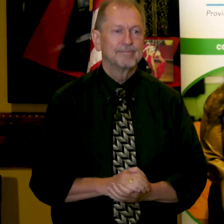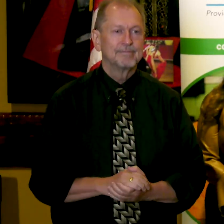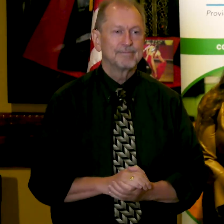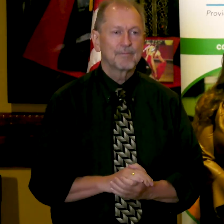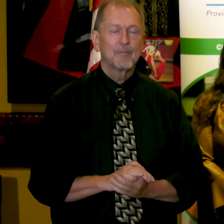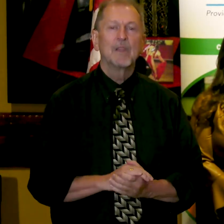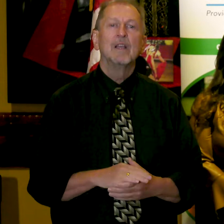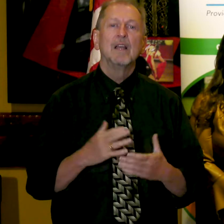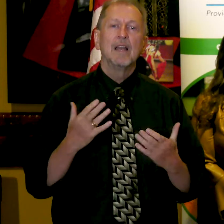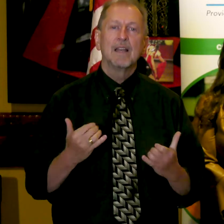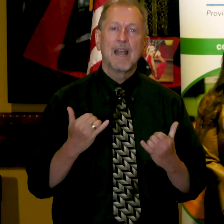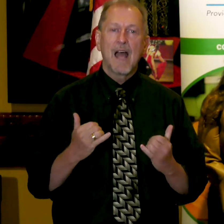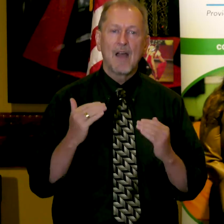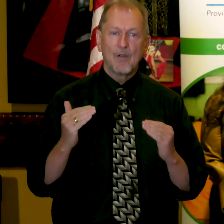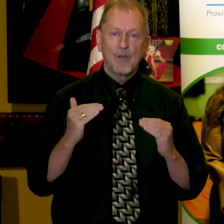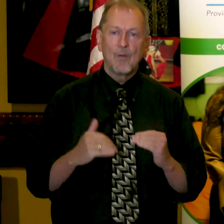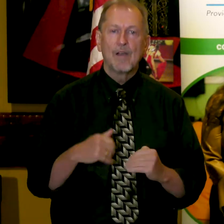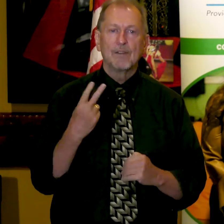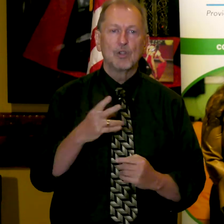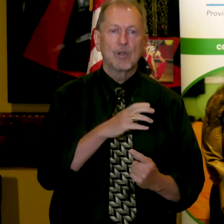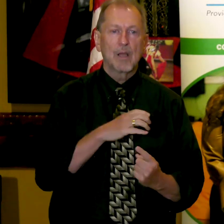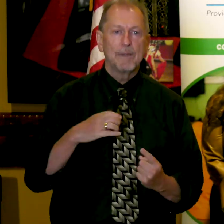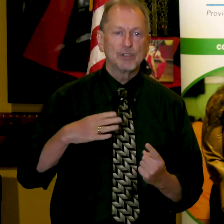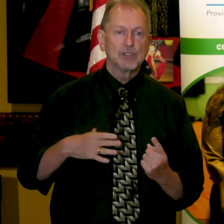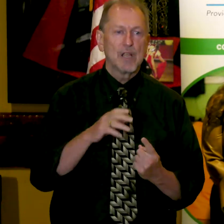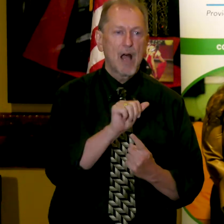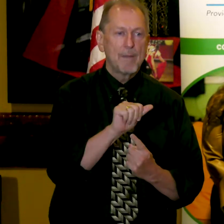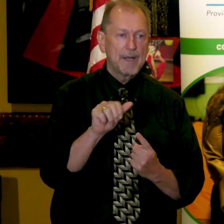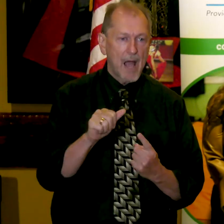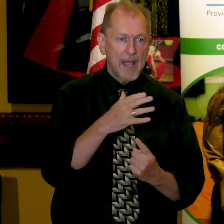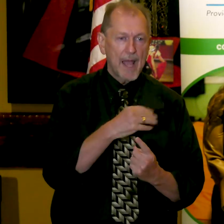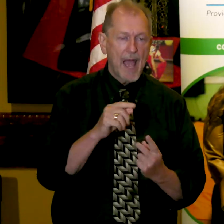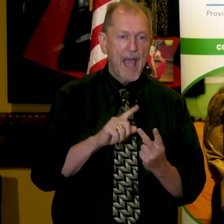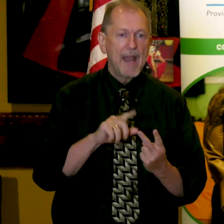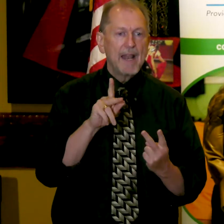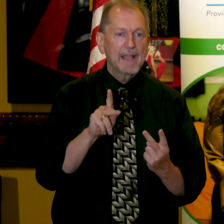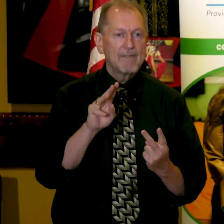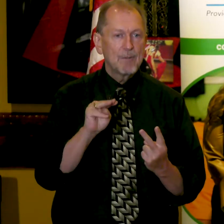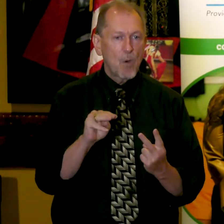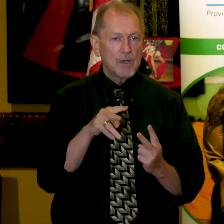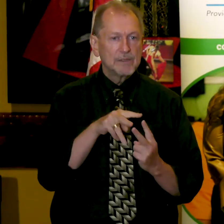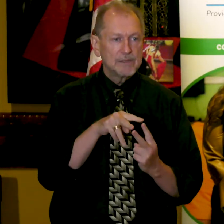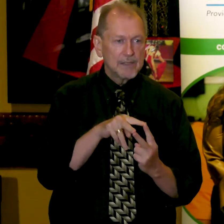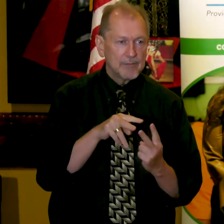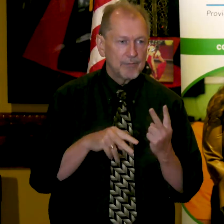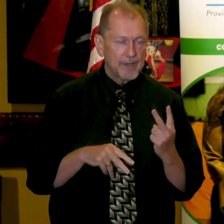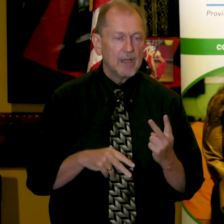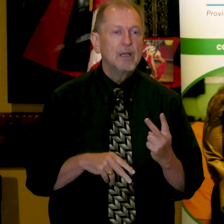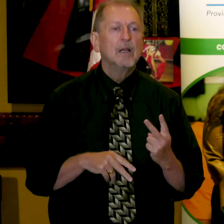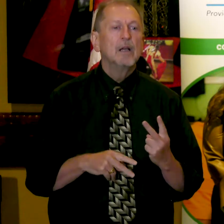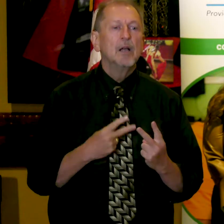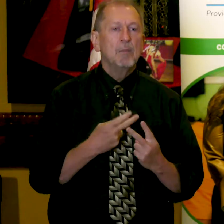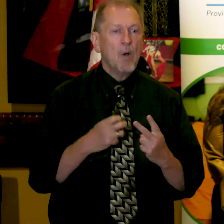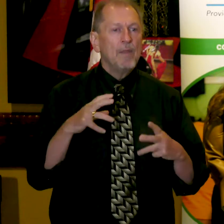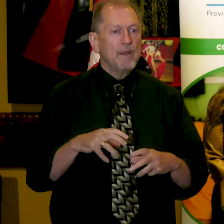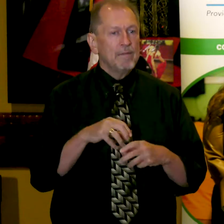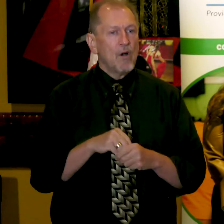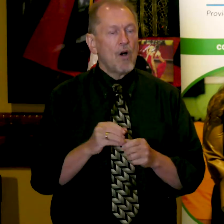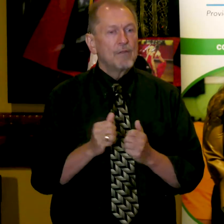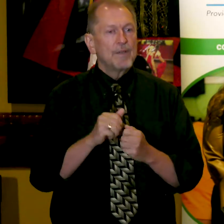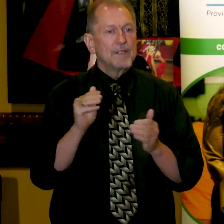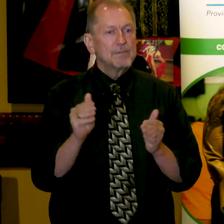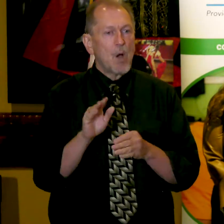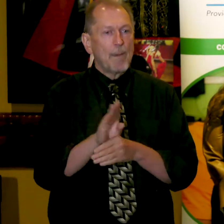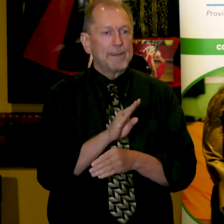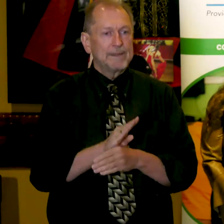All right. And now we'd like to have our two commissioners, Alma Anaya and then Kevin Morrison, who are both involved in our small business